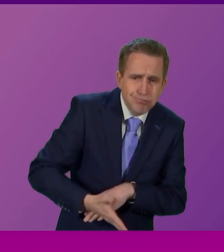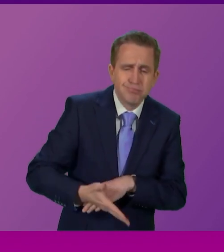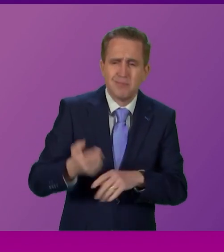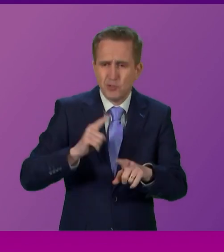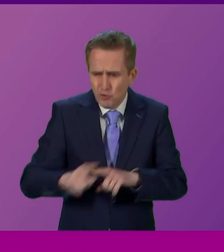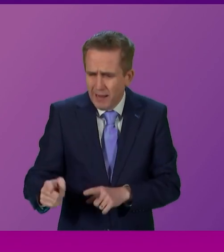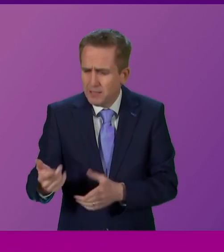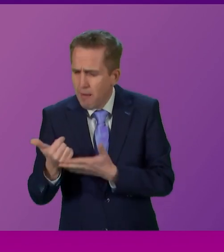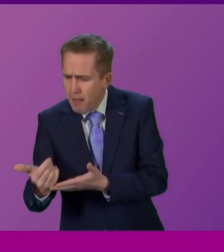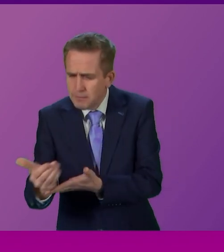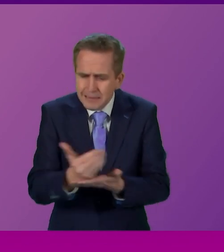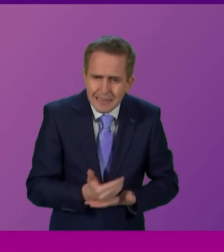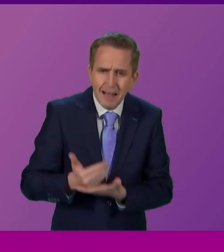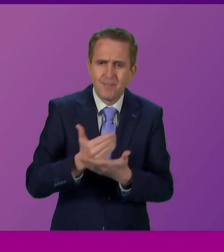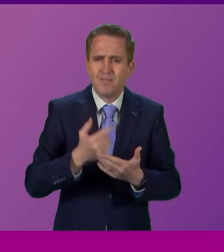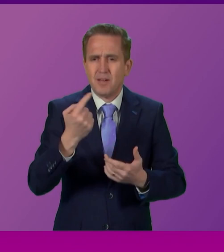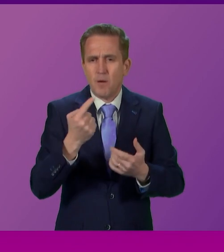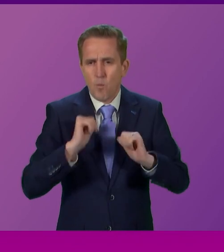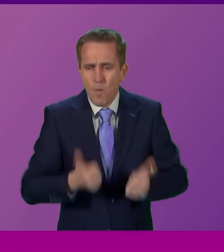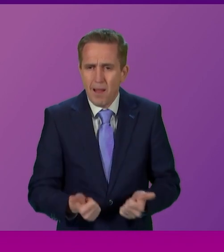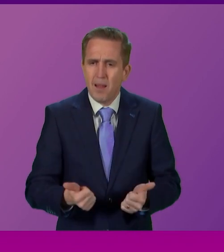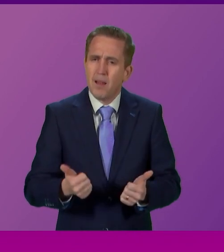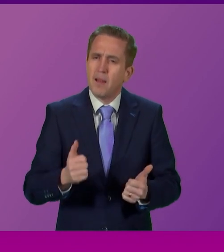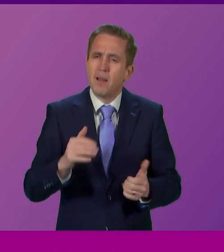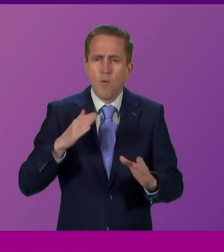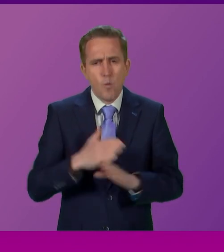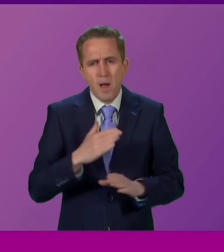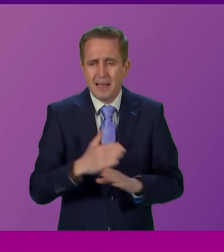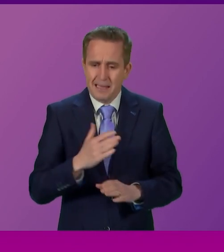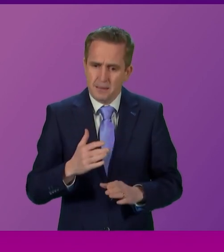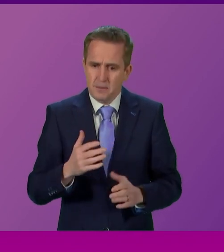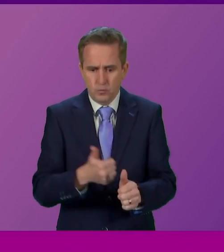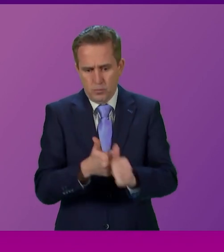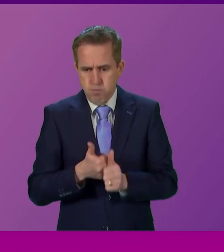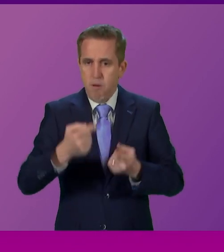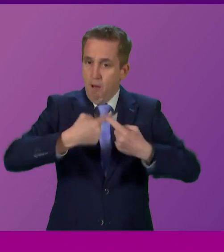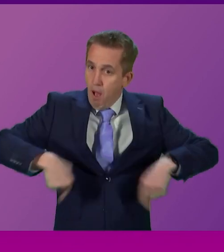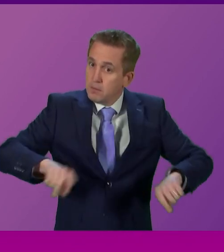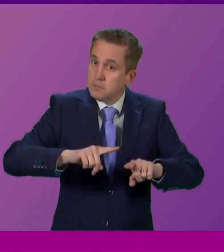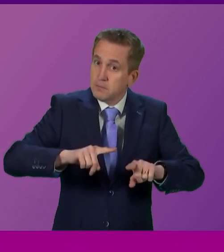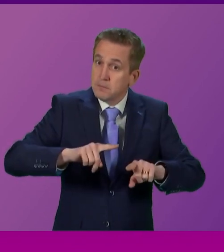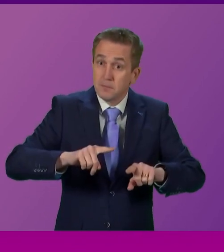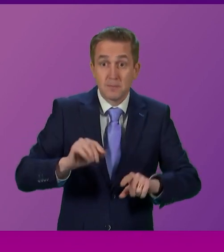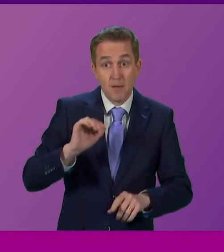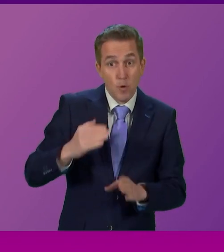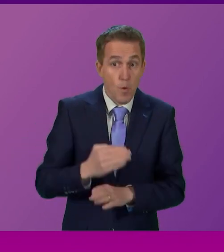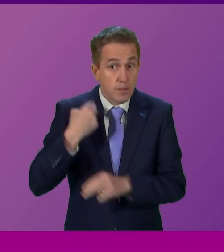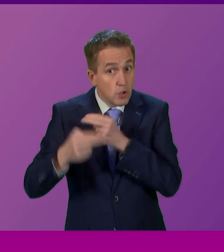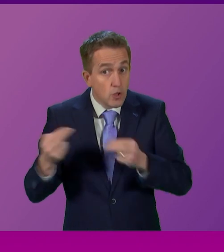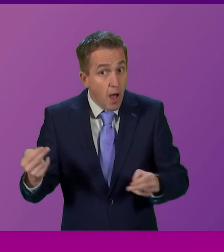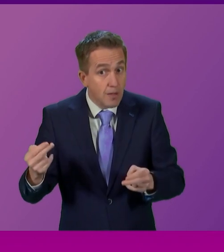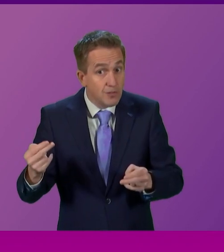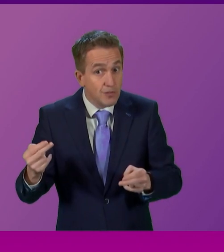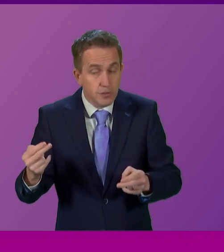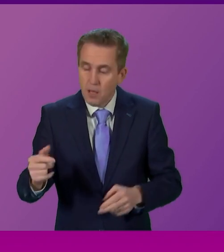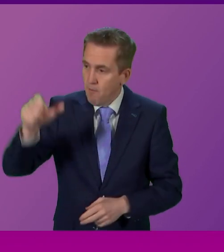keep people safe. They are focused on doing their jobs for our benefit. Because if you are a nurse, you don't get to